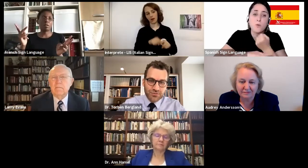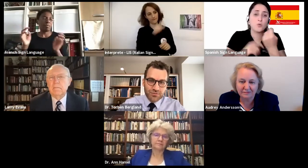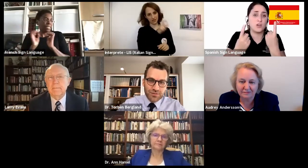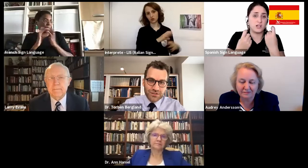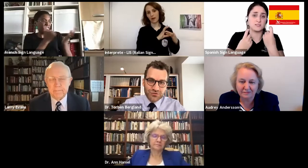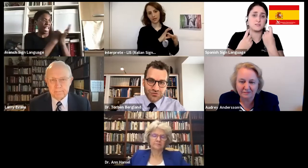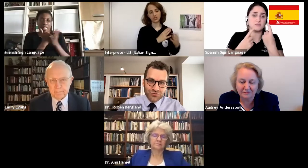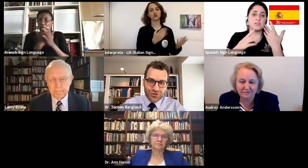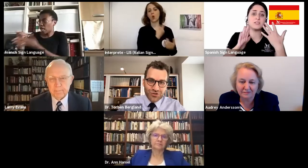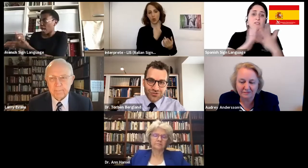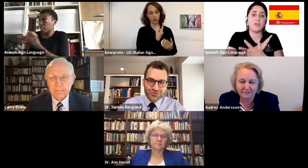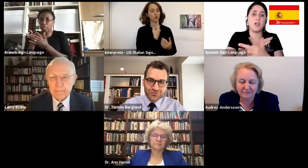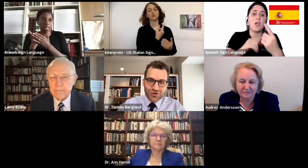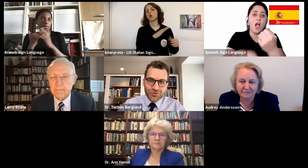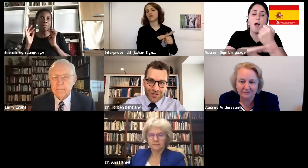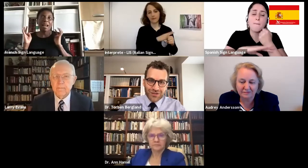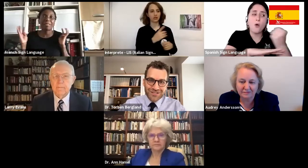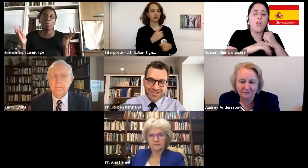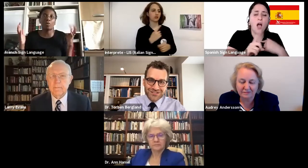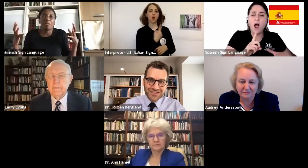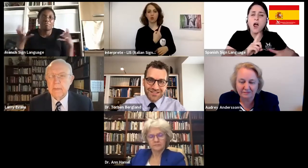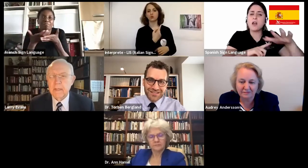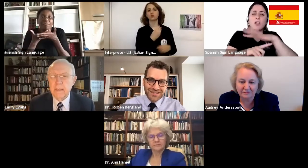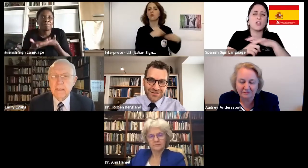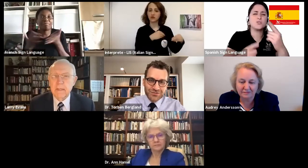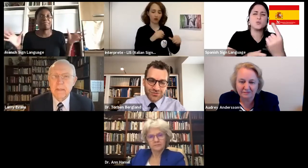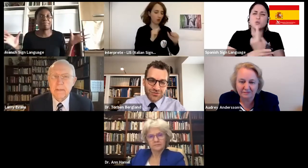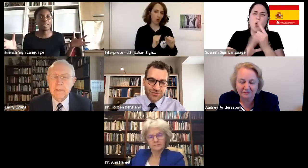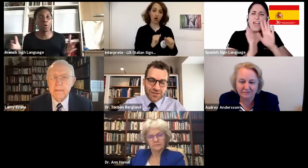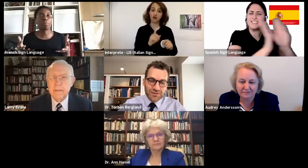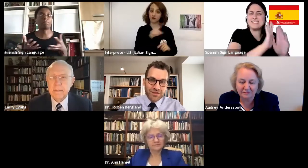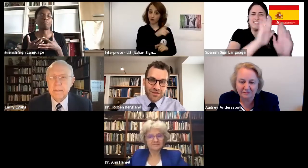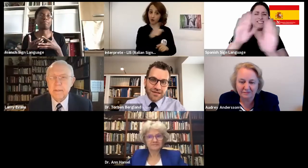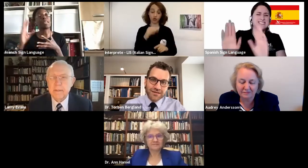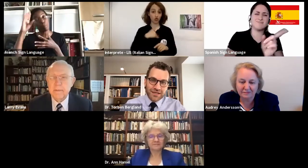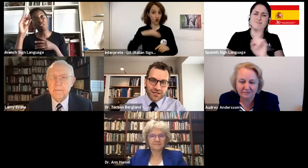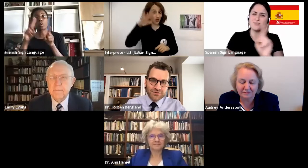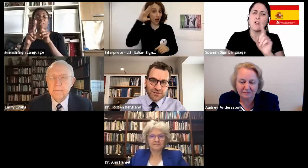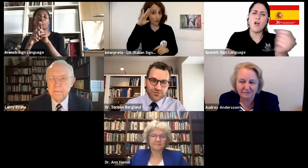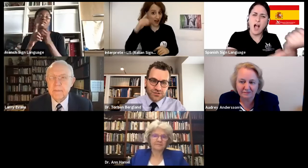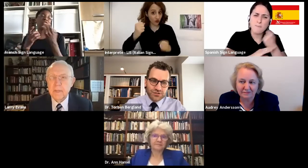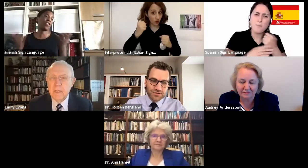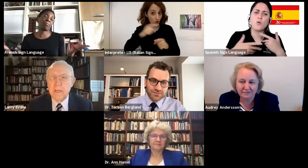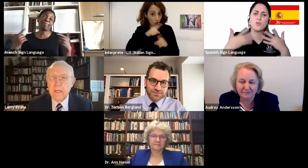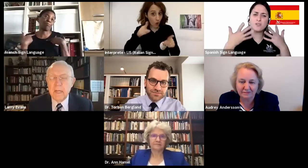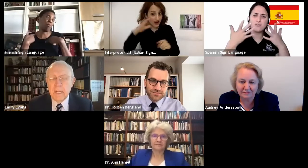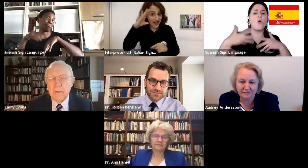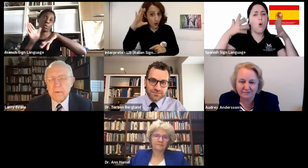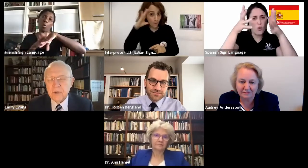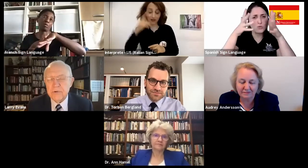That would be my sort of strong, strong recommendation to people in that kind of situation.